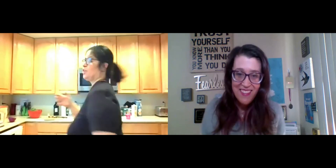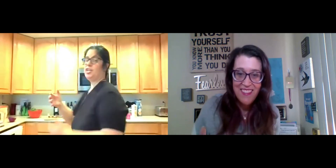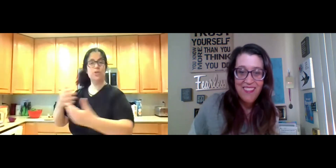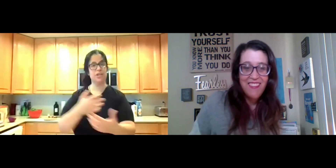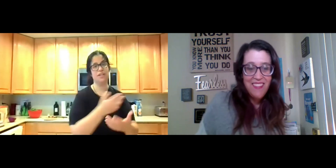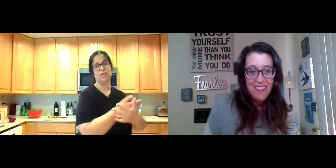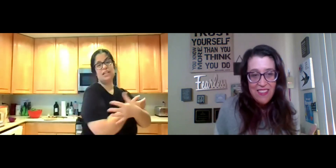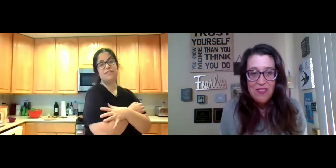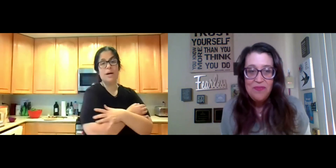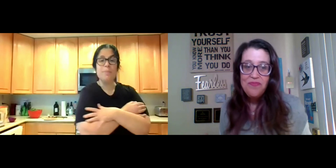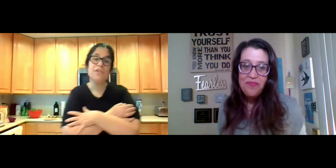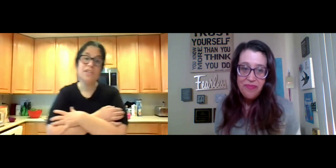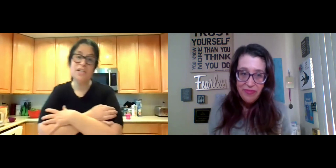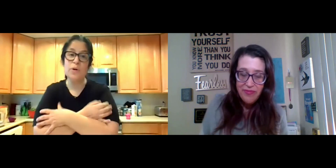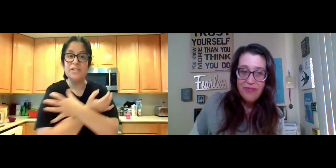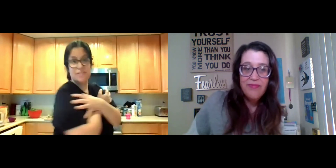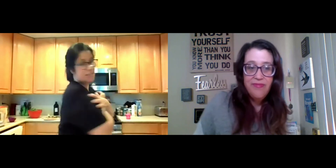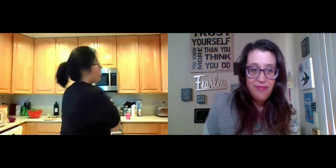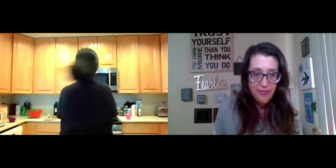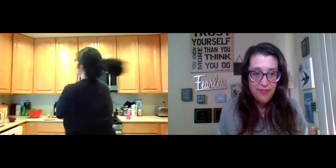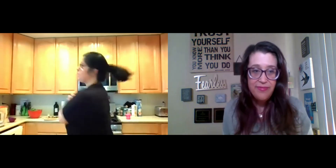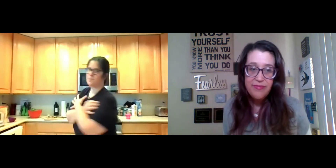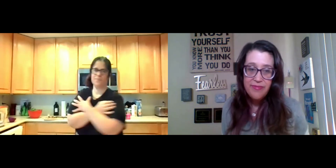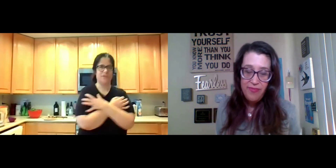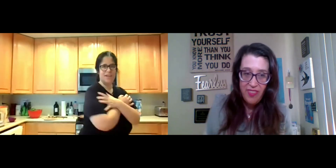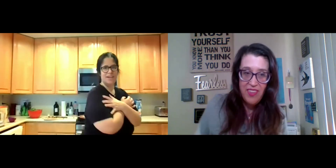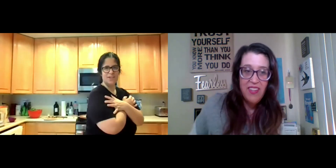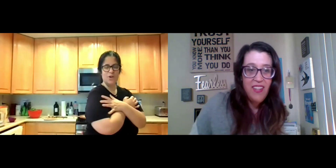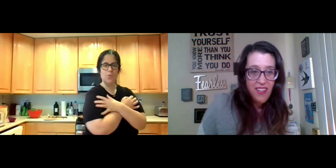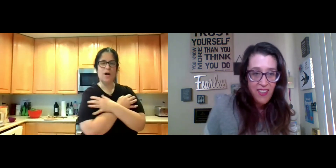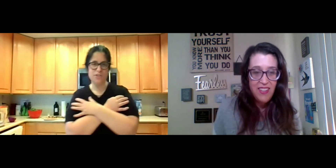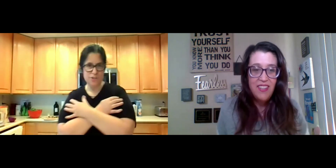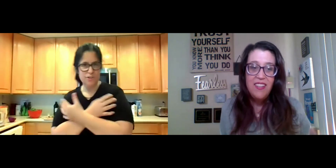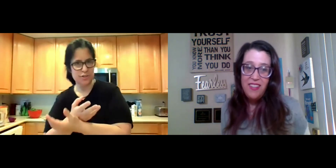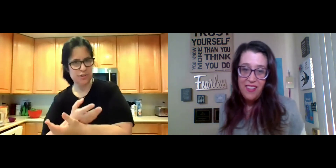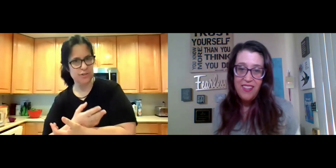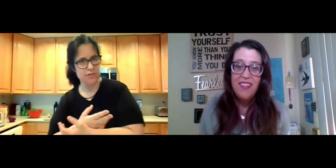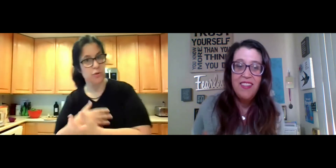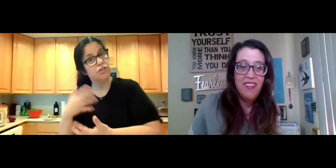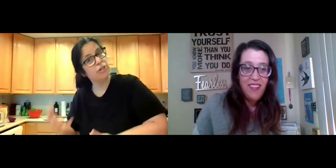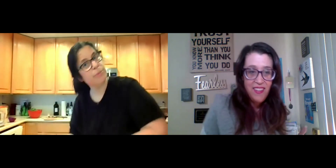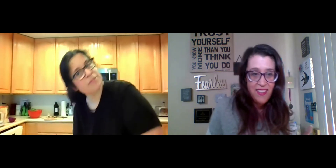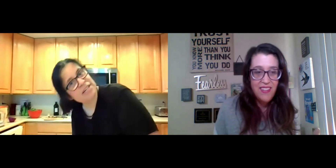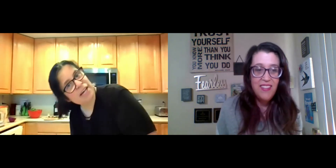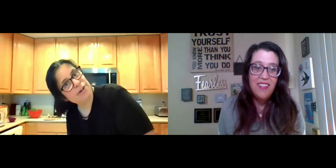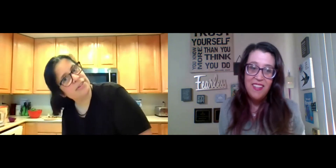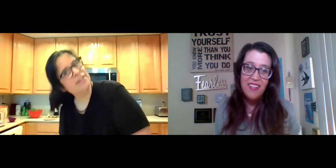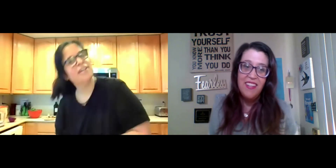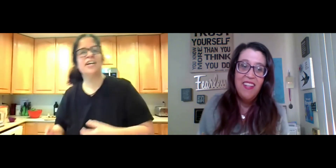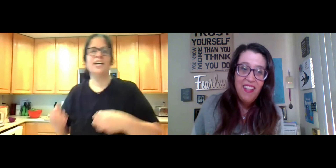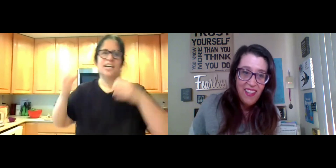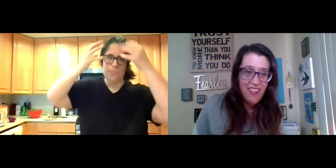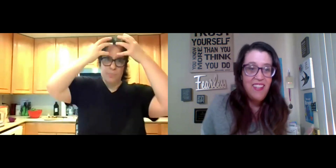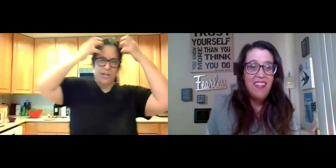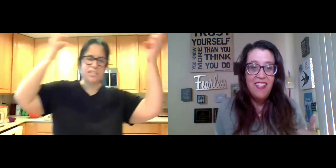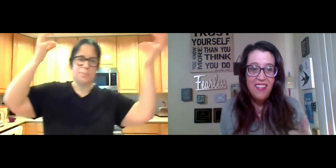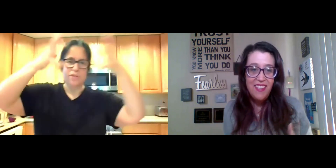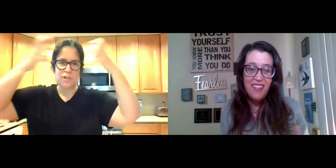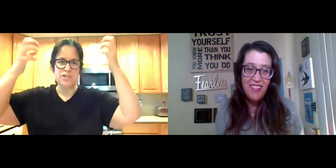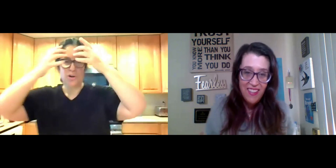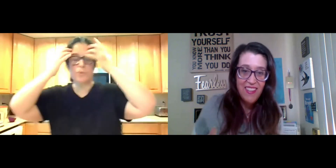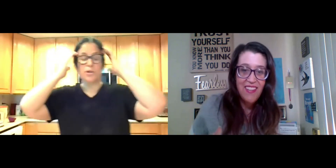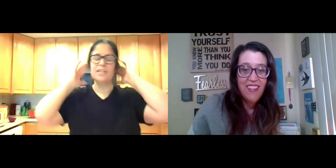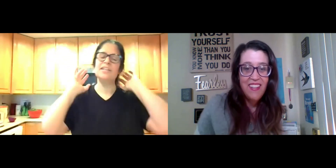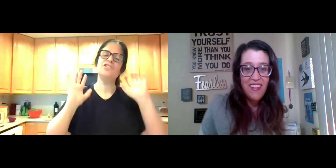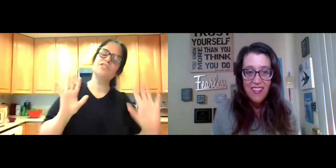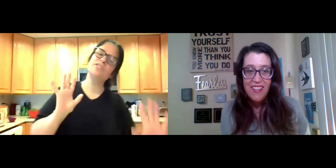helps. And you can even lift up the little ones and hold them, you know, while you turn circles or turn them upside down and it breaks up